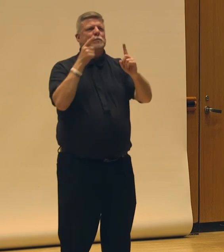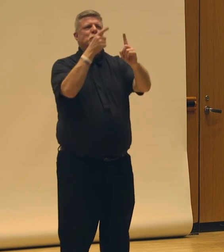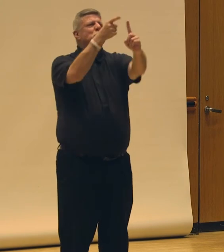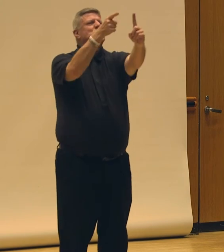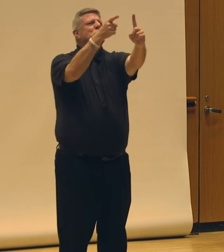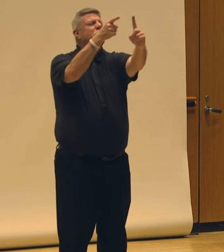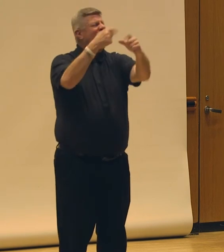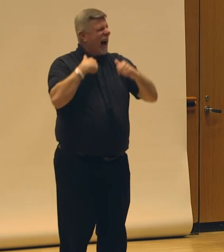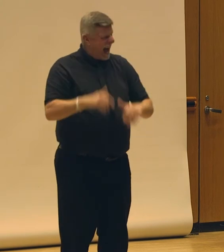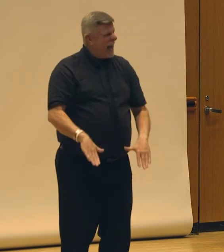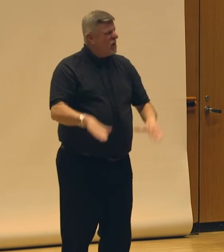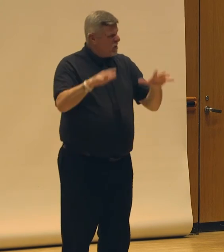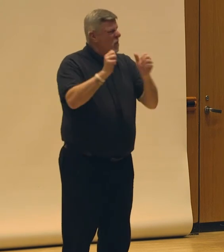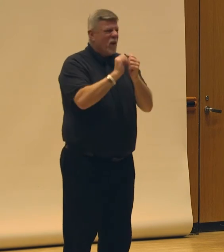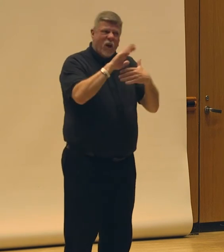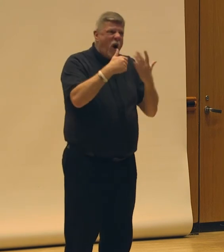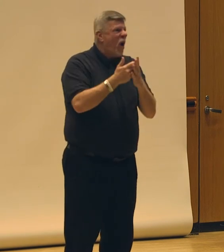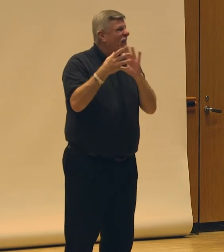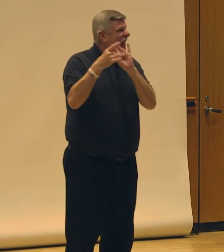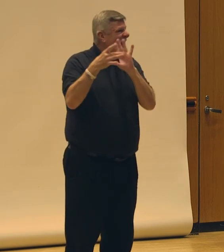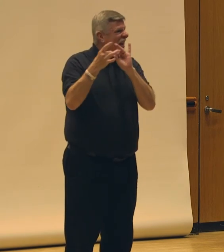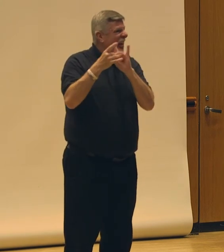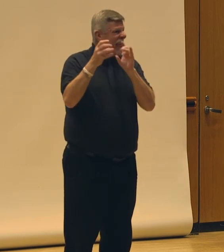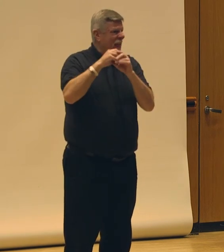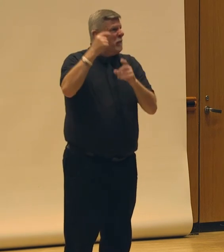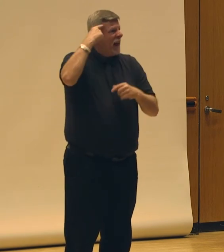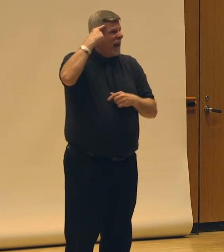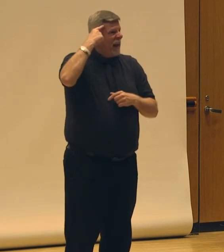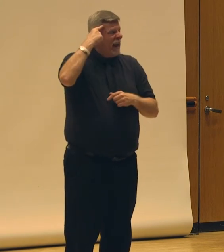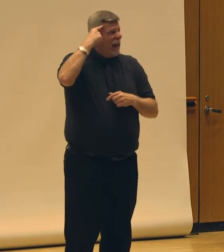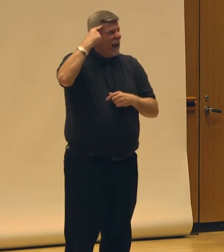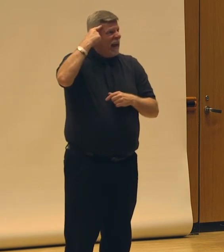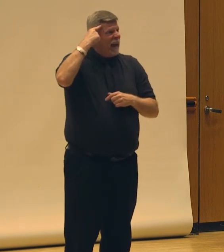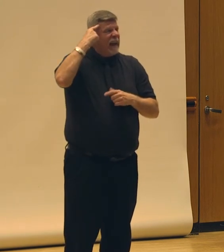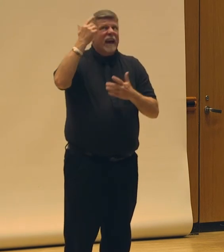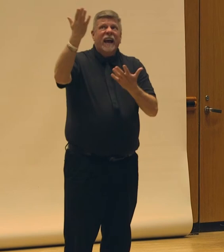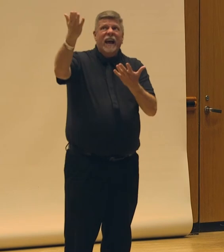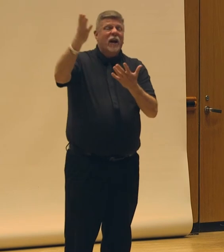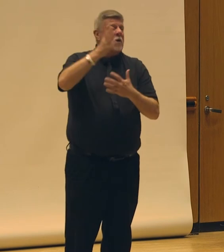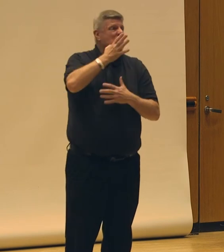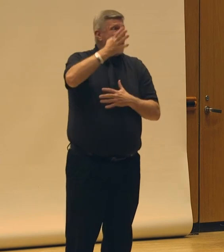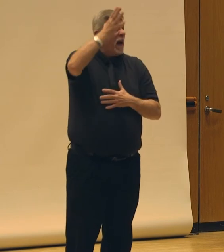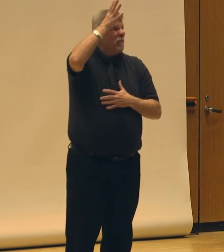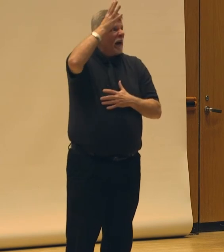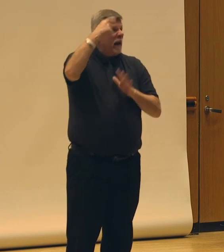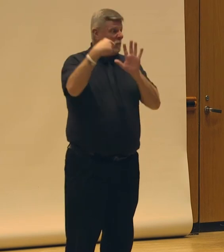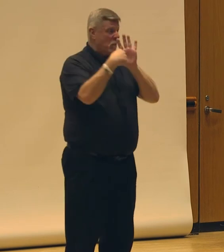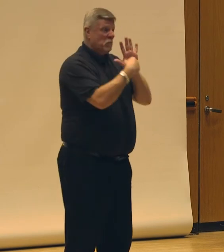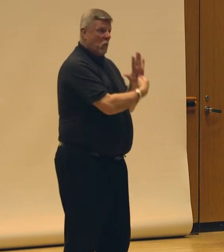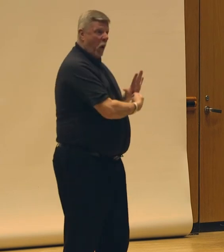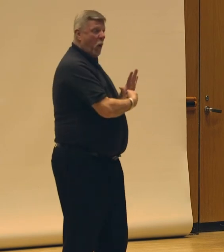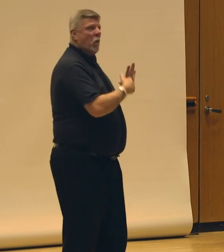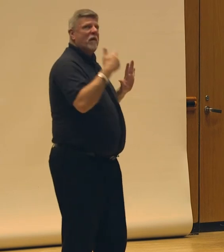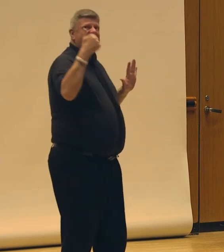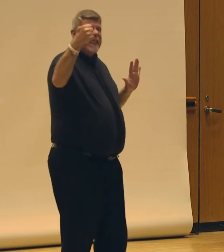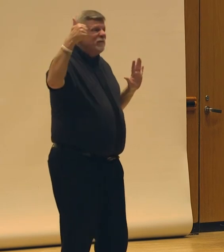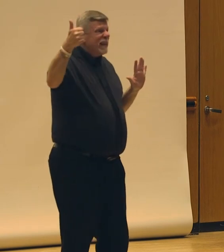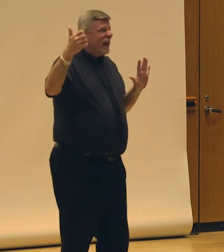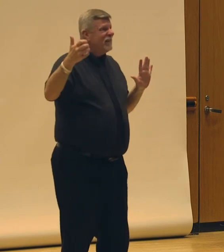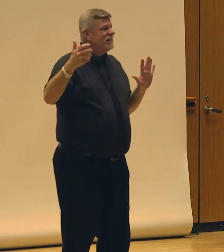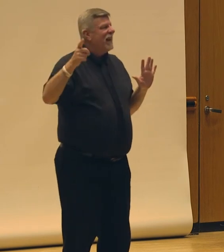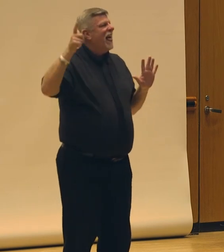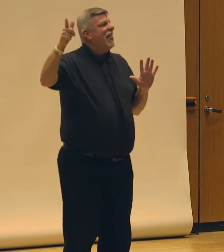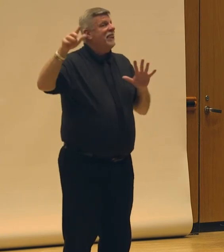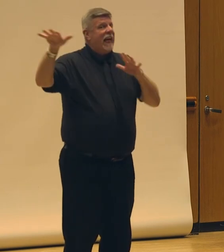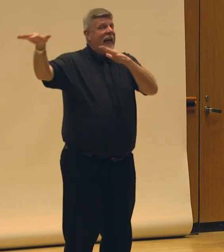I grew up with all of this language in my head, and my parents were the exemplars of that. They left